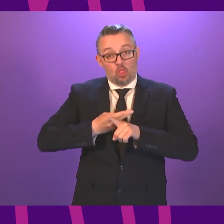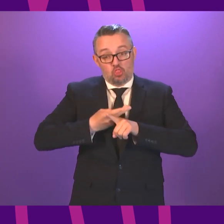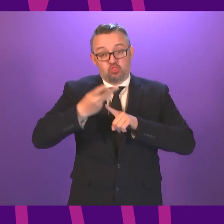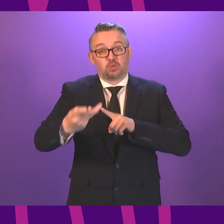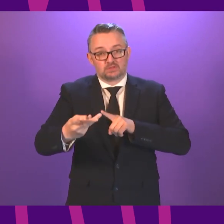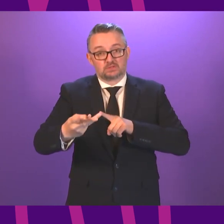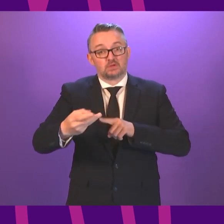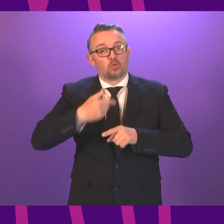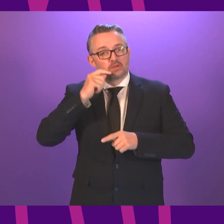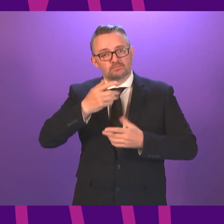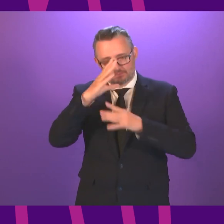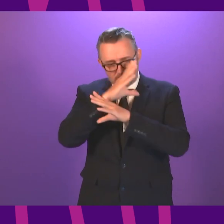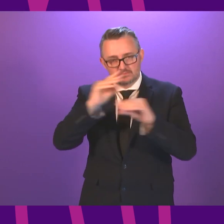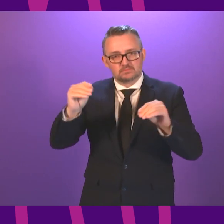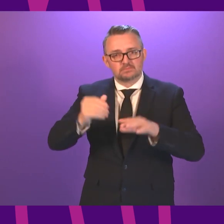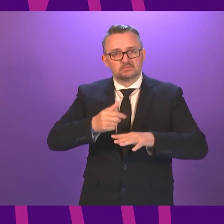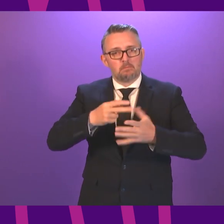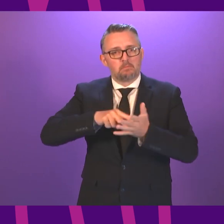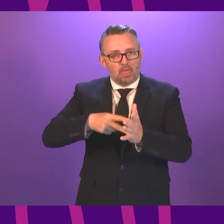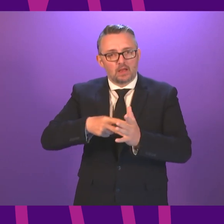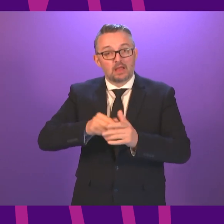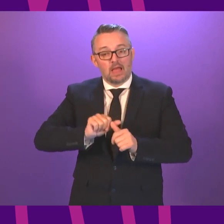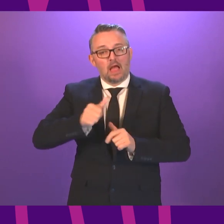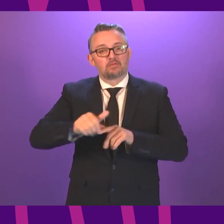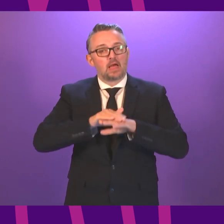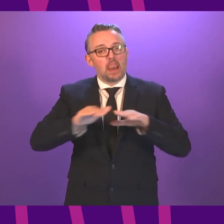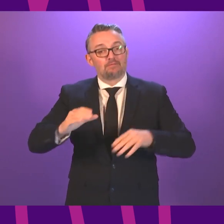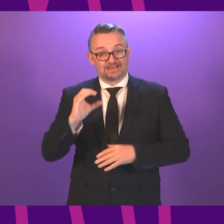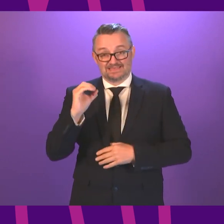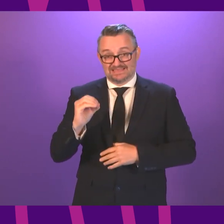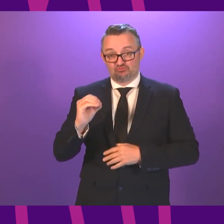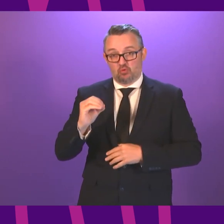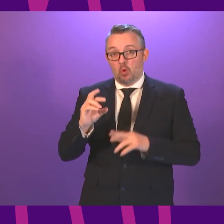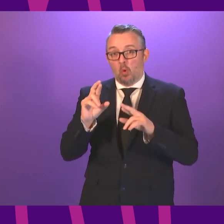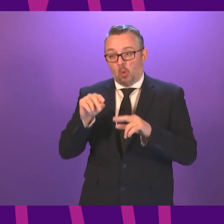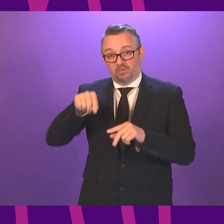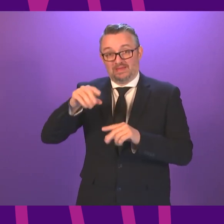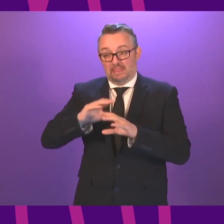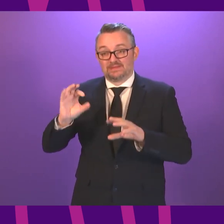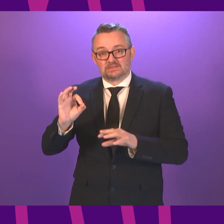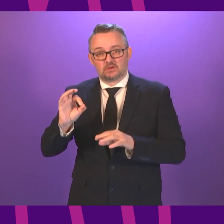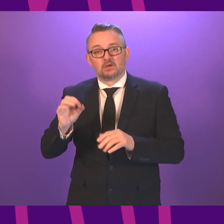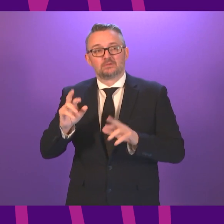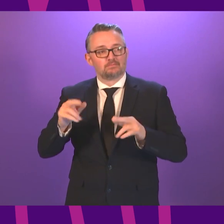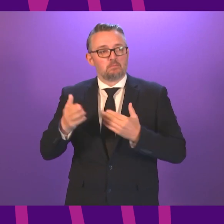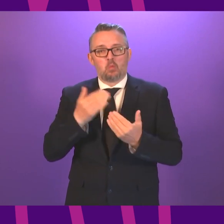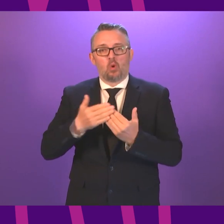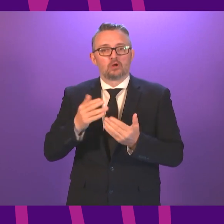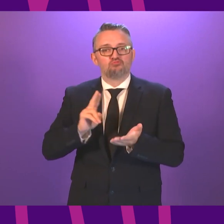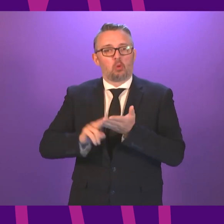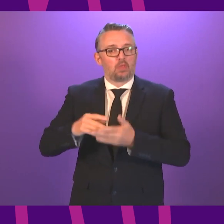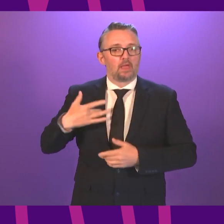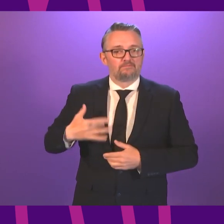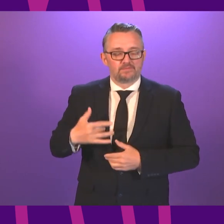our expectations for the stage beyond level zero, as we hope to return to a much greater degree of normality.